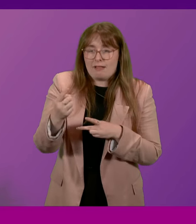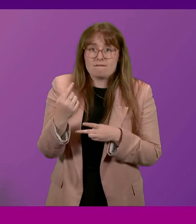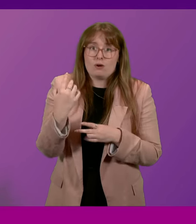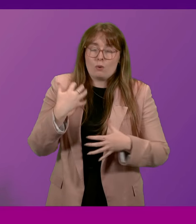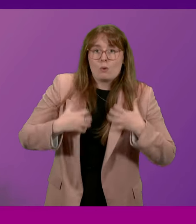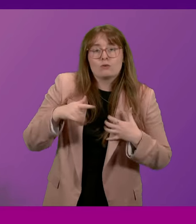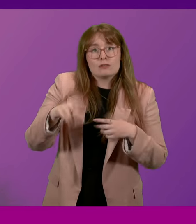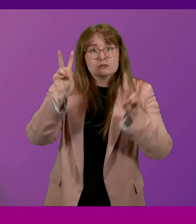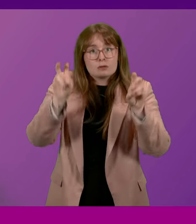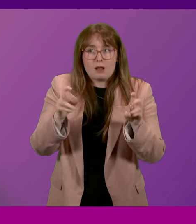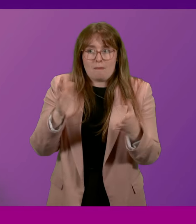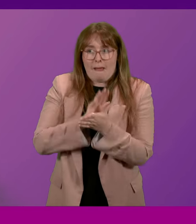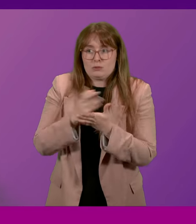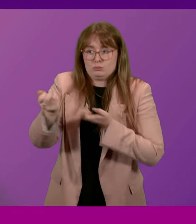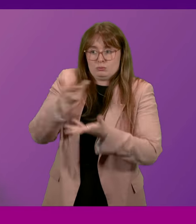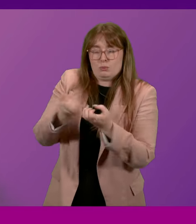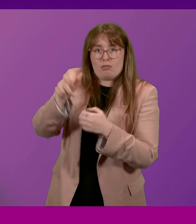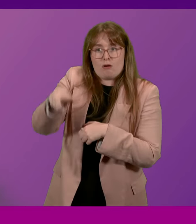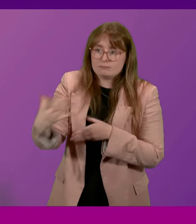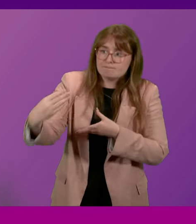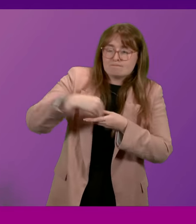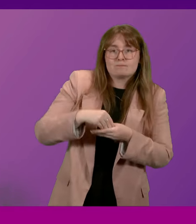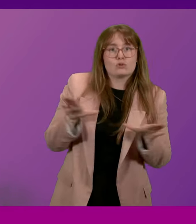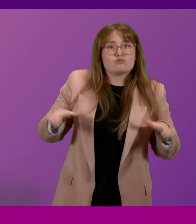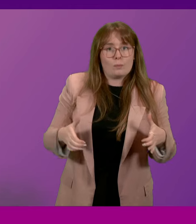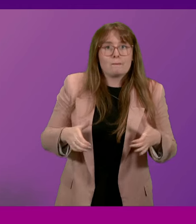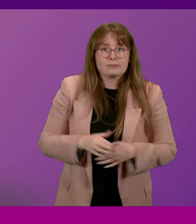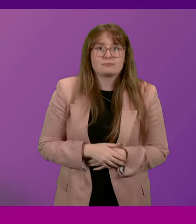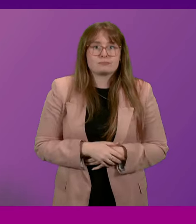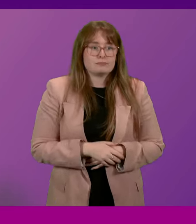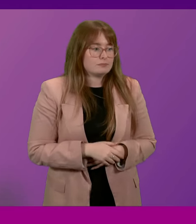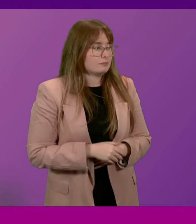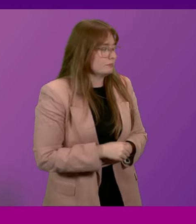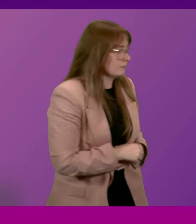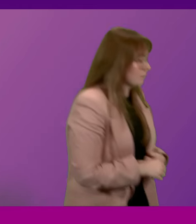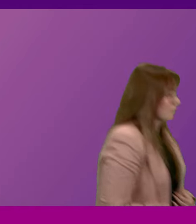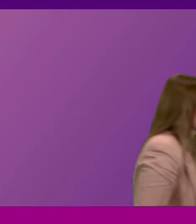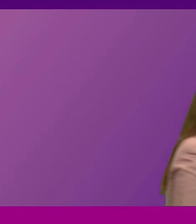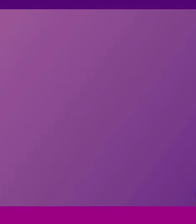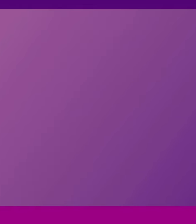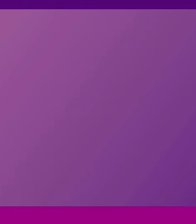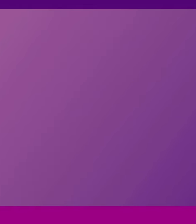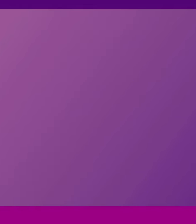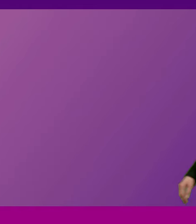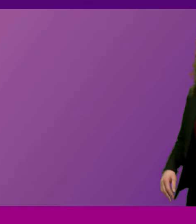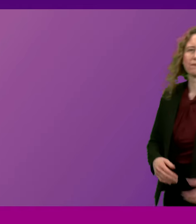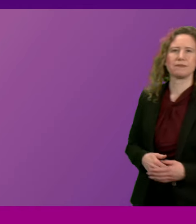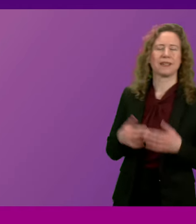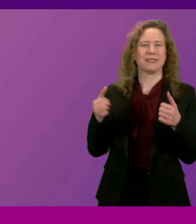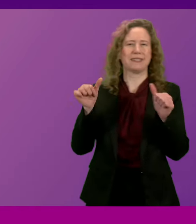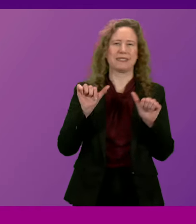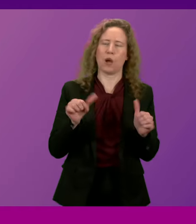has in this subject, I would welcome her participation in that cross-party summit. Thank you. We'll move to constituency and general